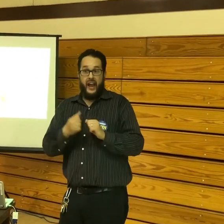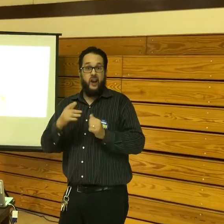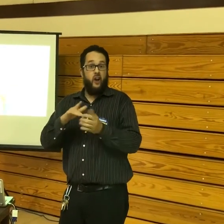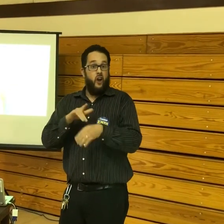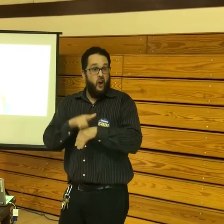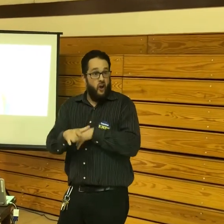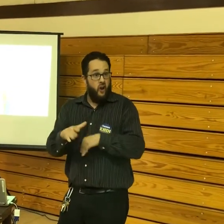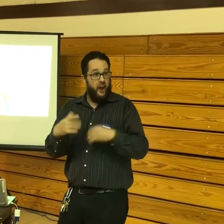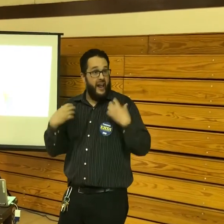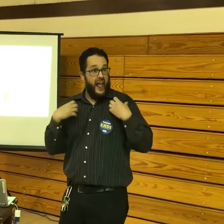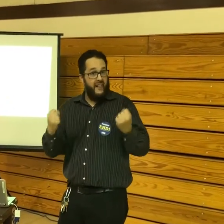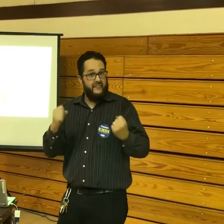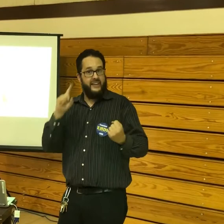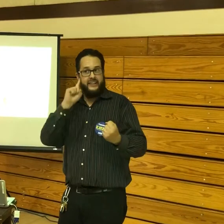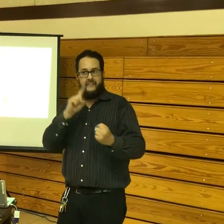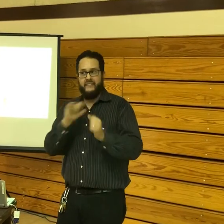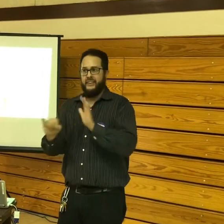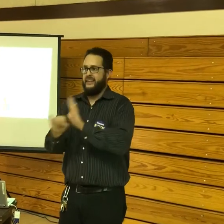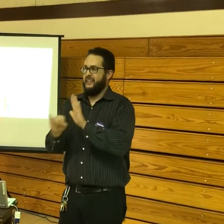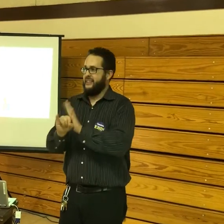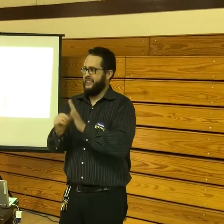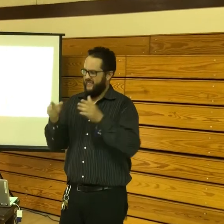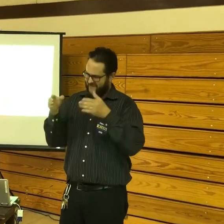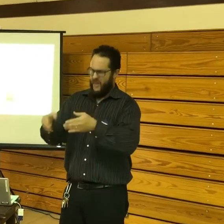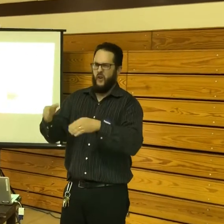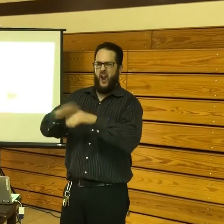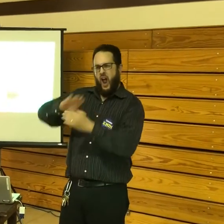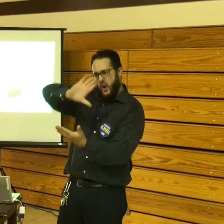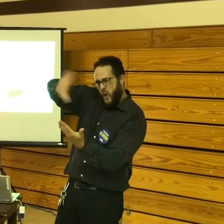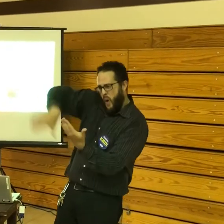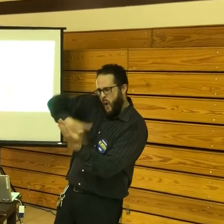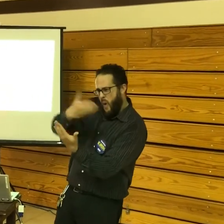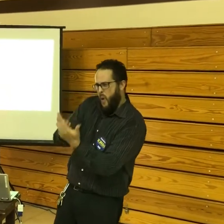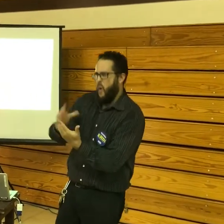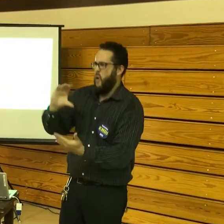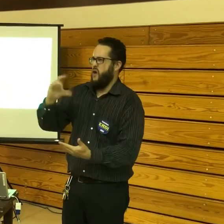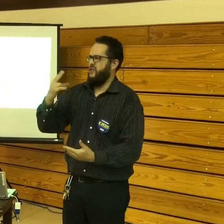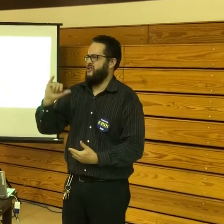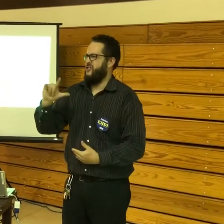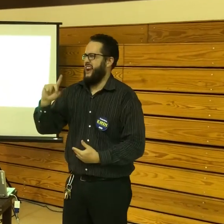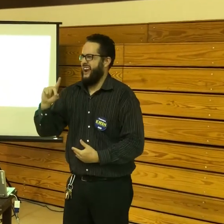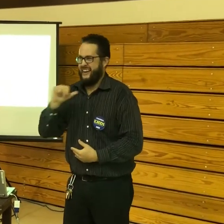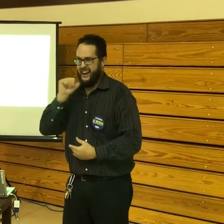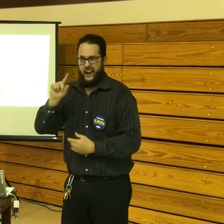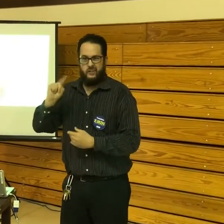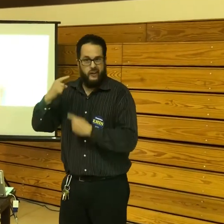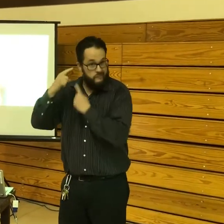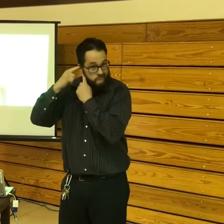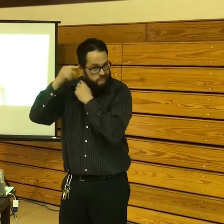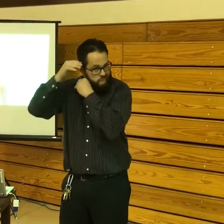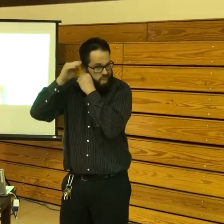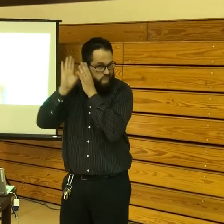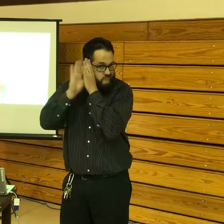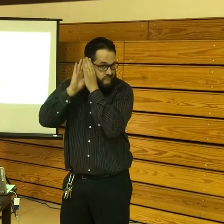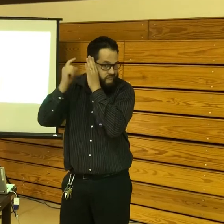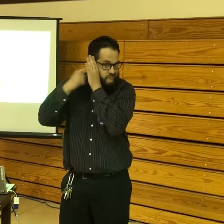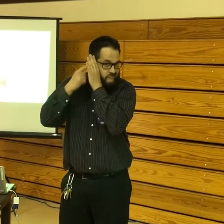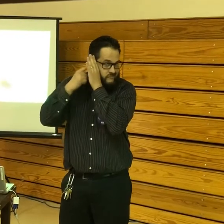want to transform to early, healthy, deaf identity. You know, focus more on the whole child, not just the